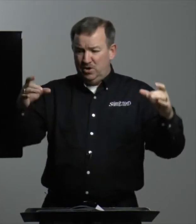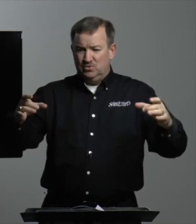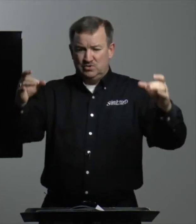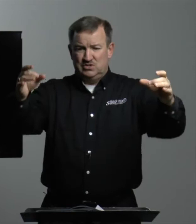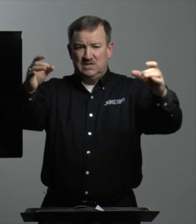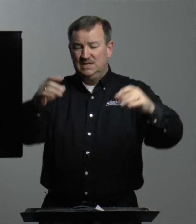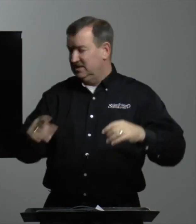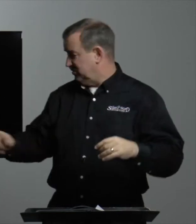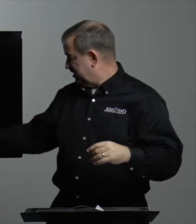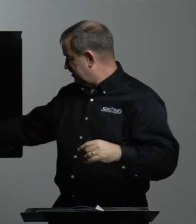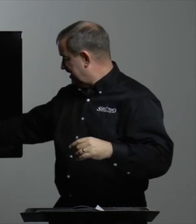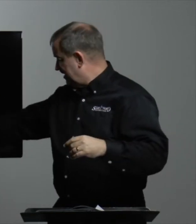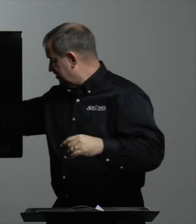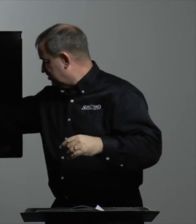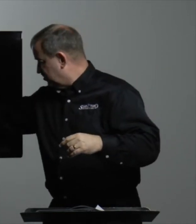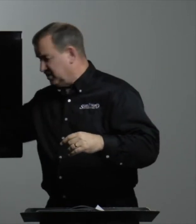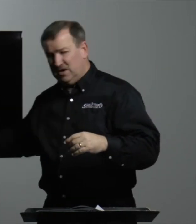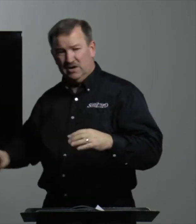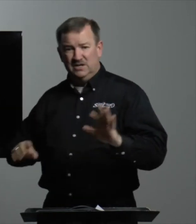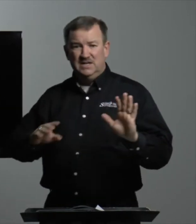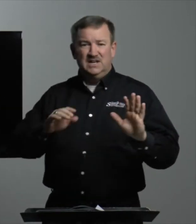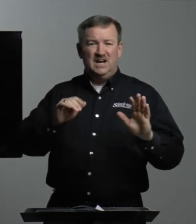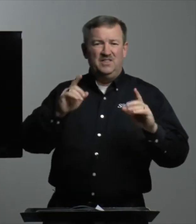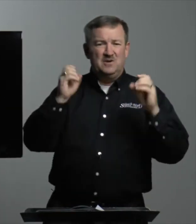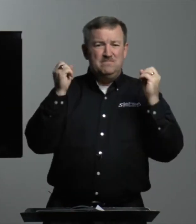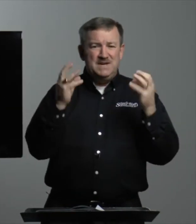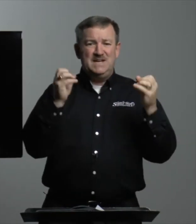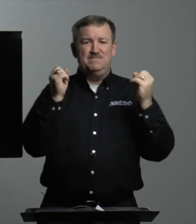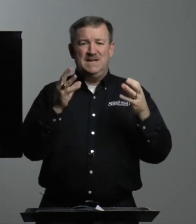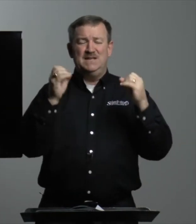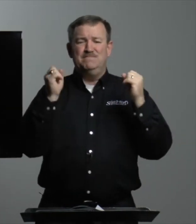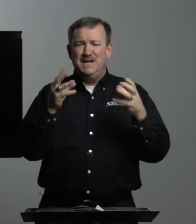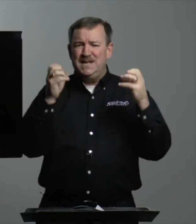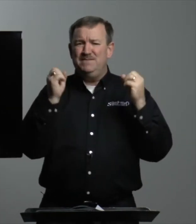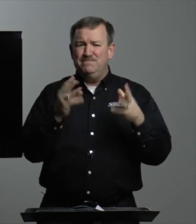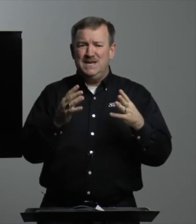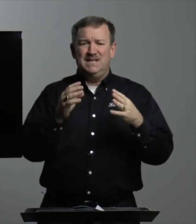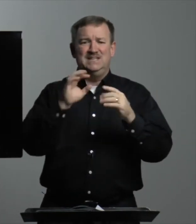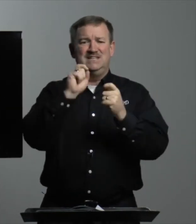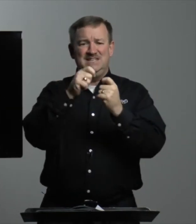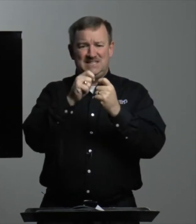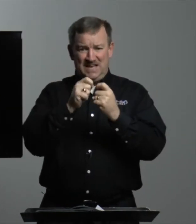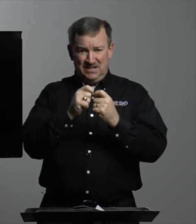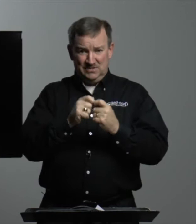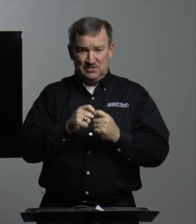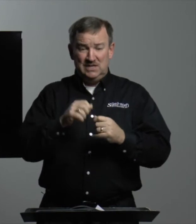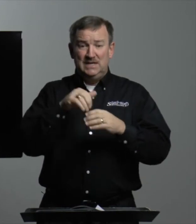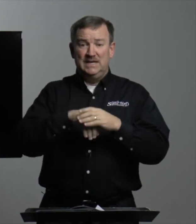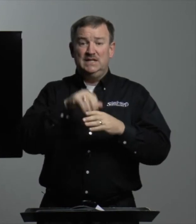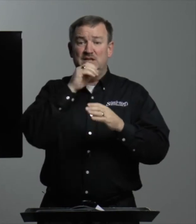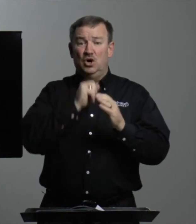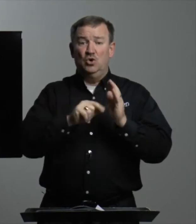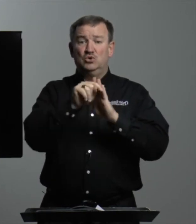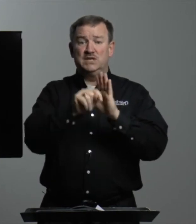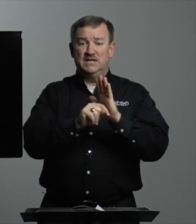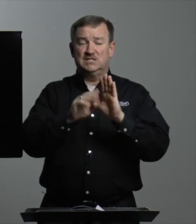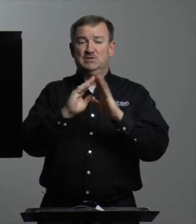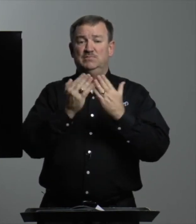posts that went around the courtyard. There are many, many, many, many details in the Old Testament